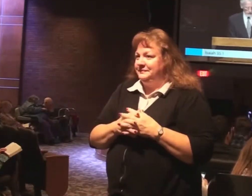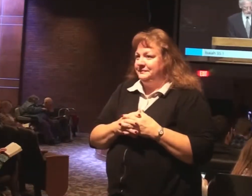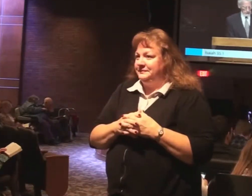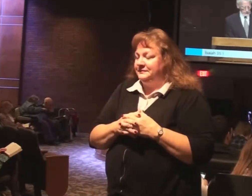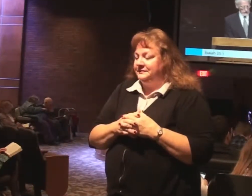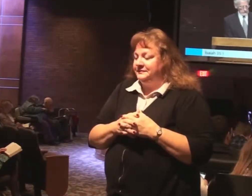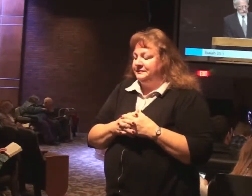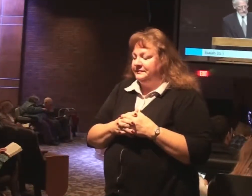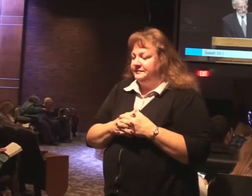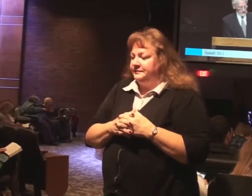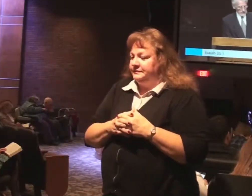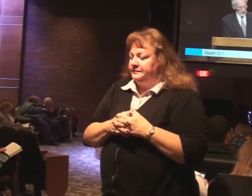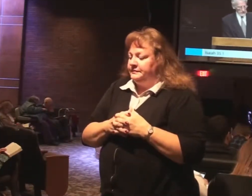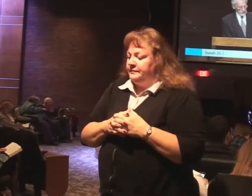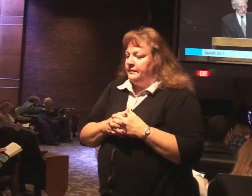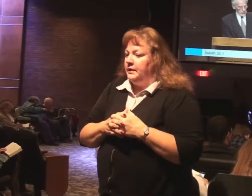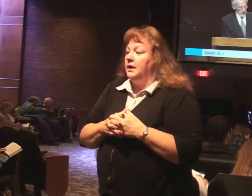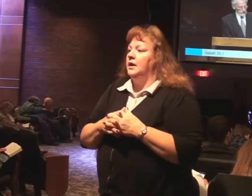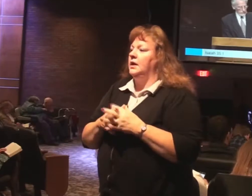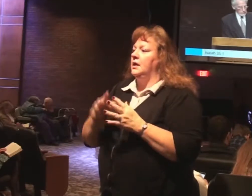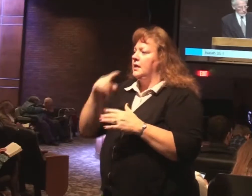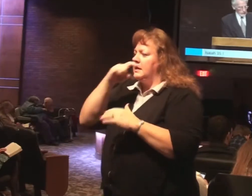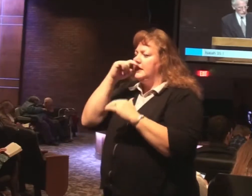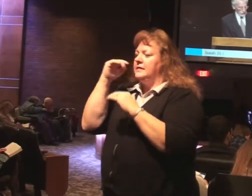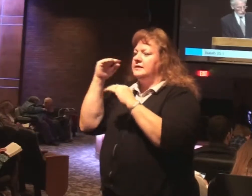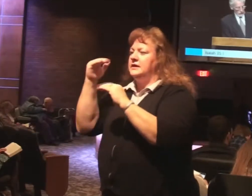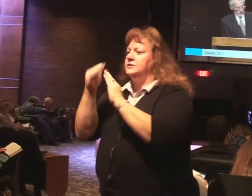edition. It will blossom profusely.